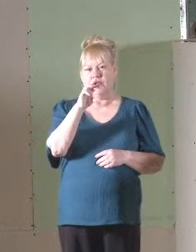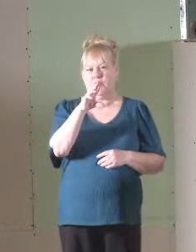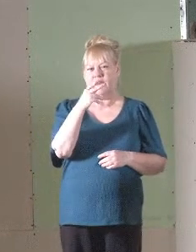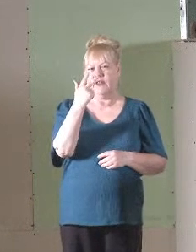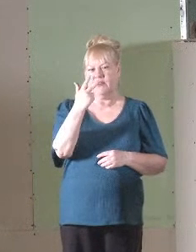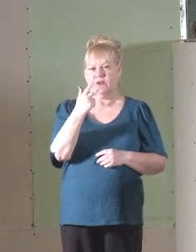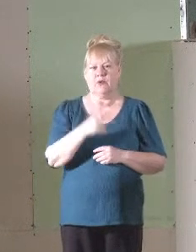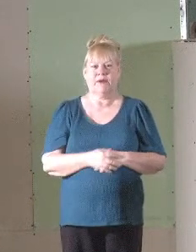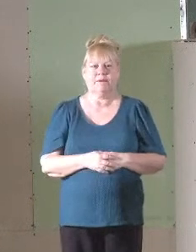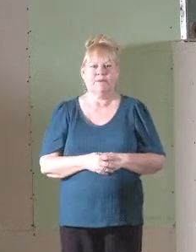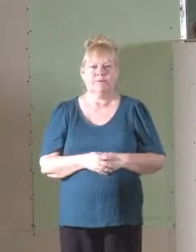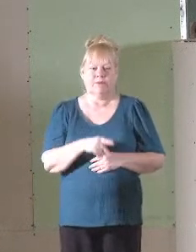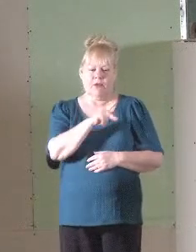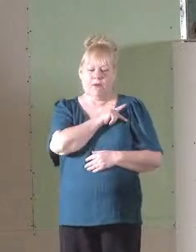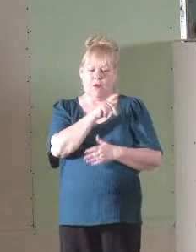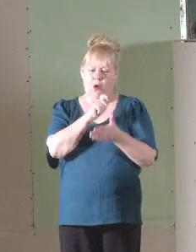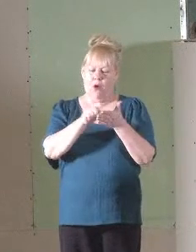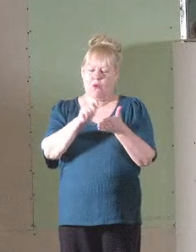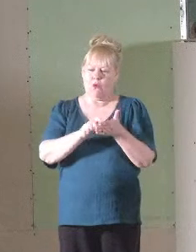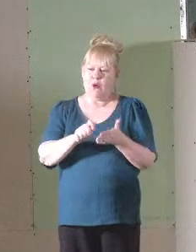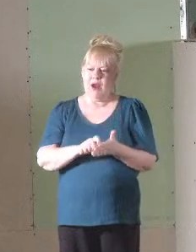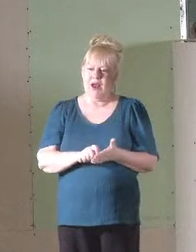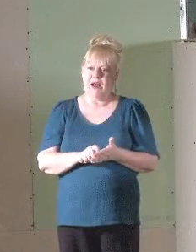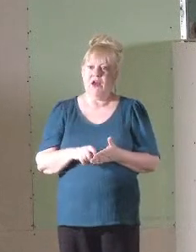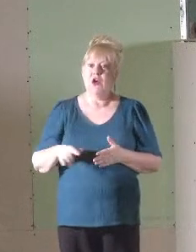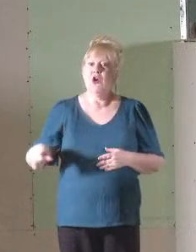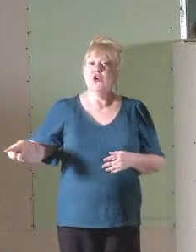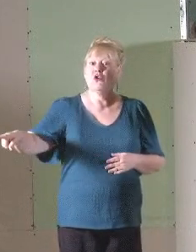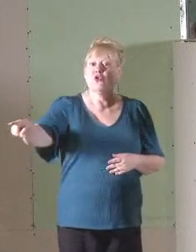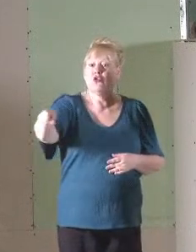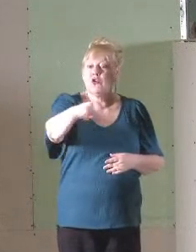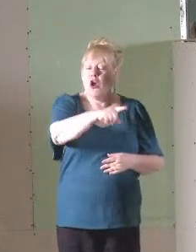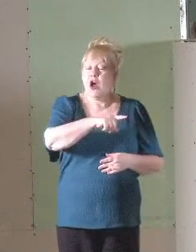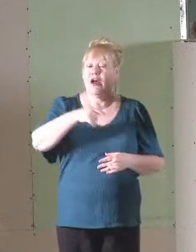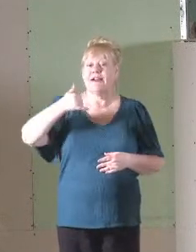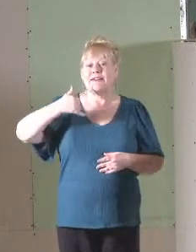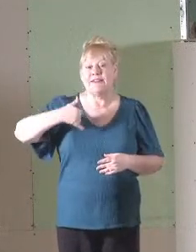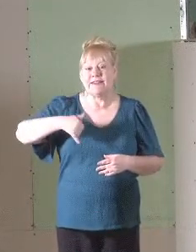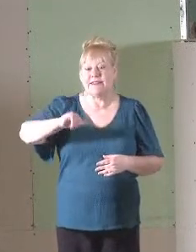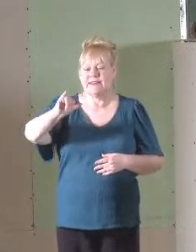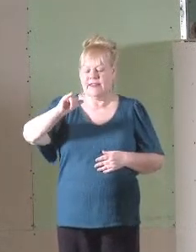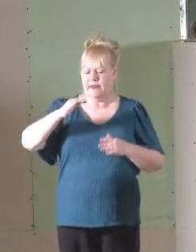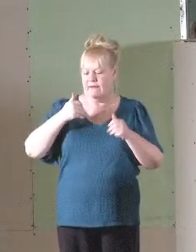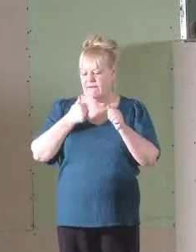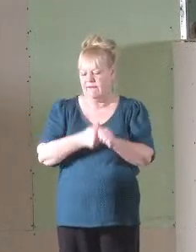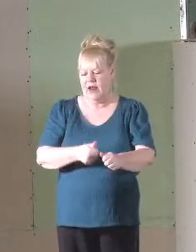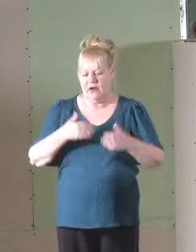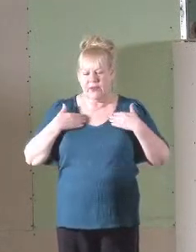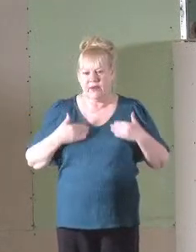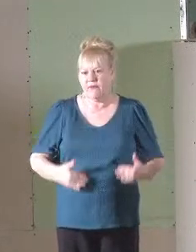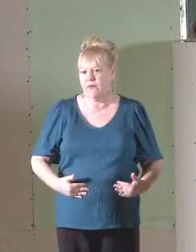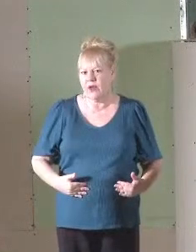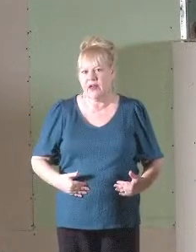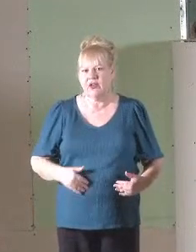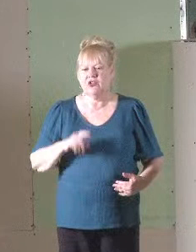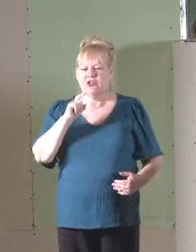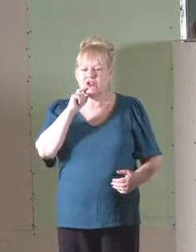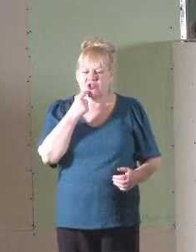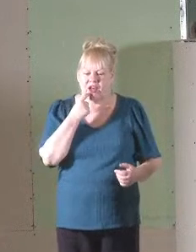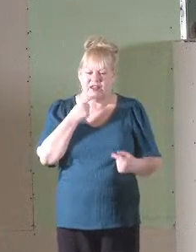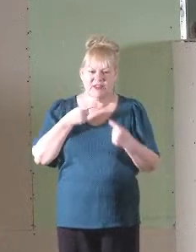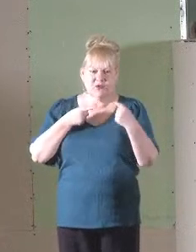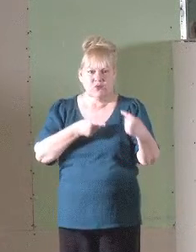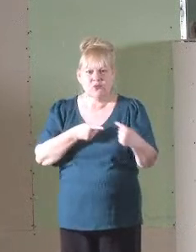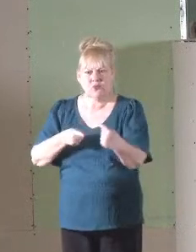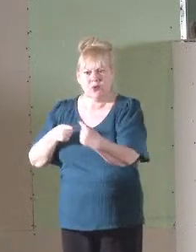3, where Paul writes, Y'all are still of the flesh. For while there is jealousy and strife